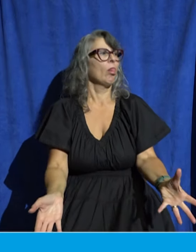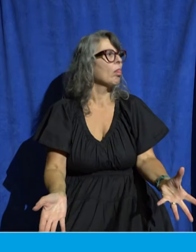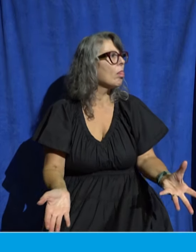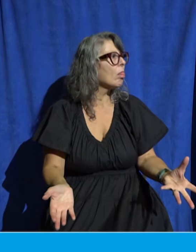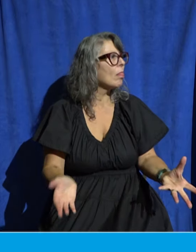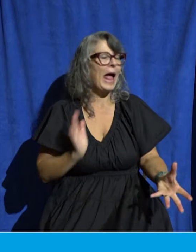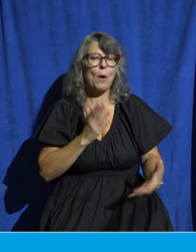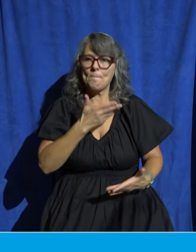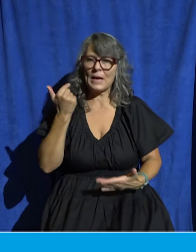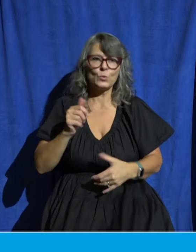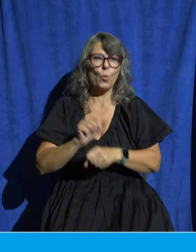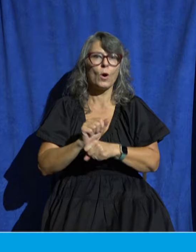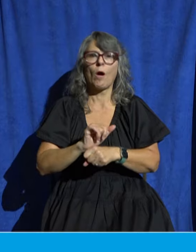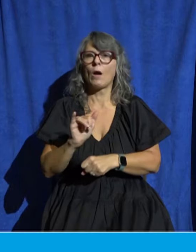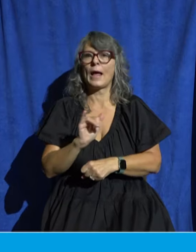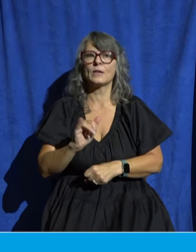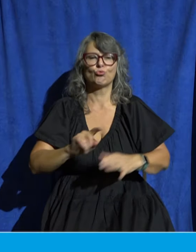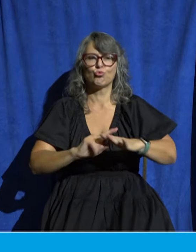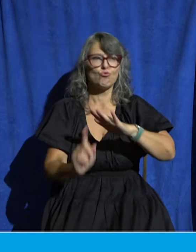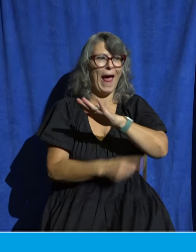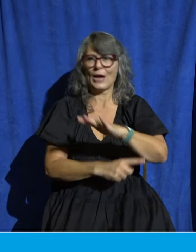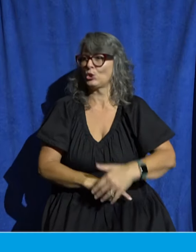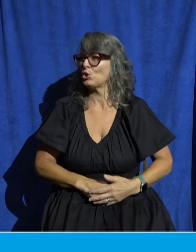like rubbish, literally garbage to God.